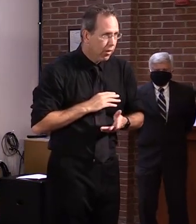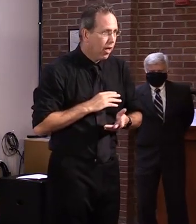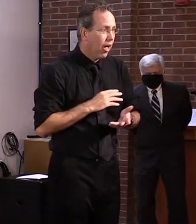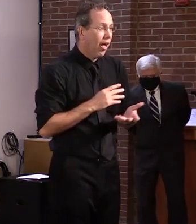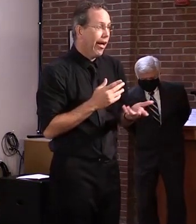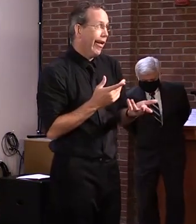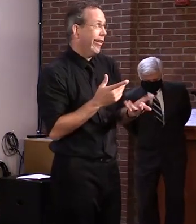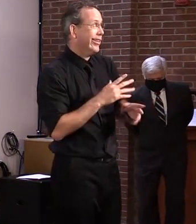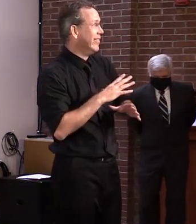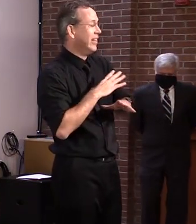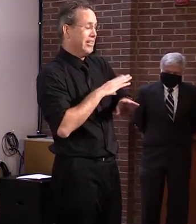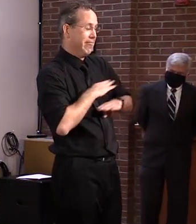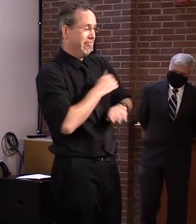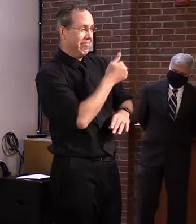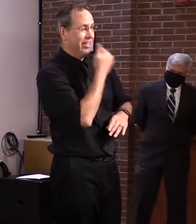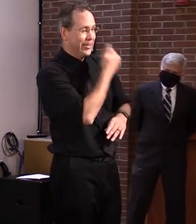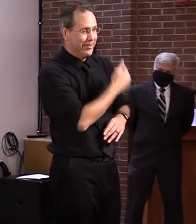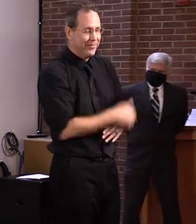the Islander.